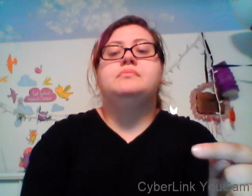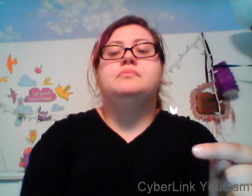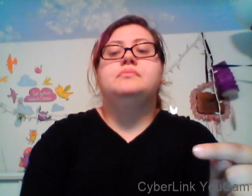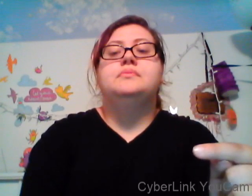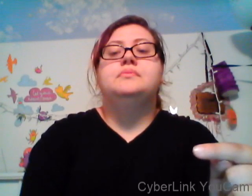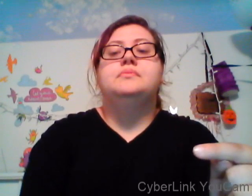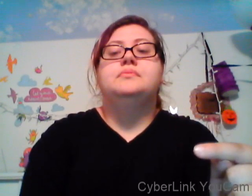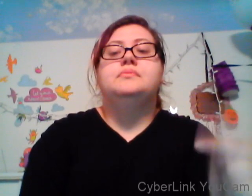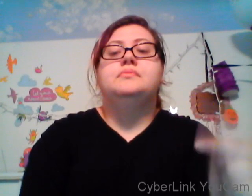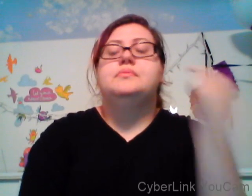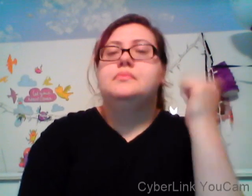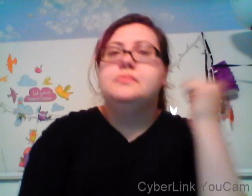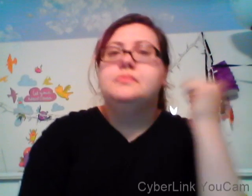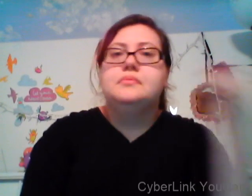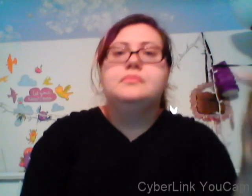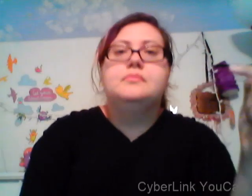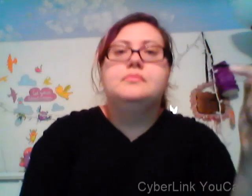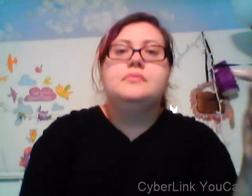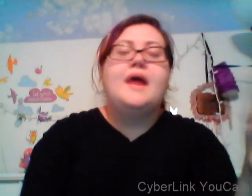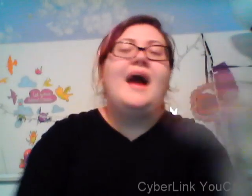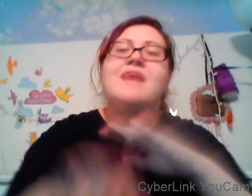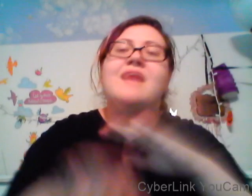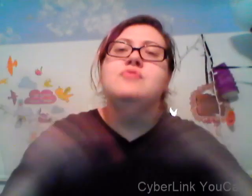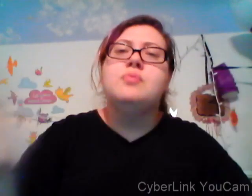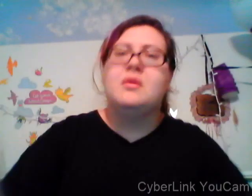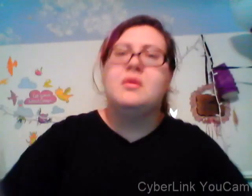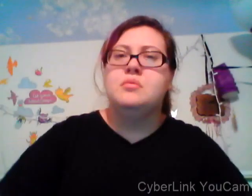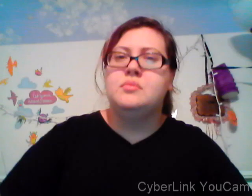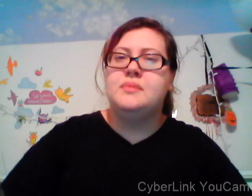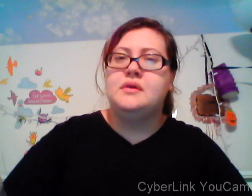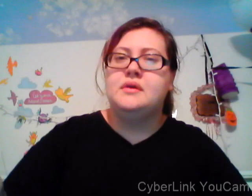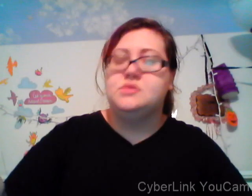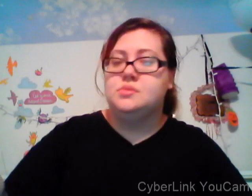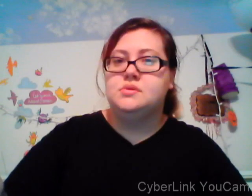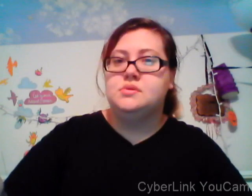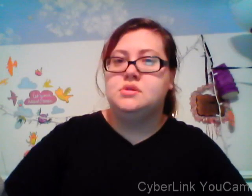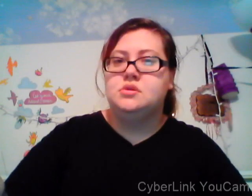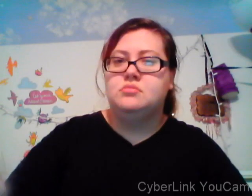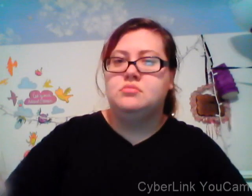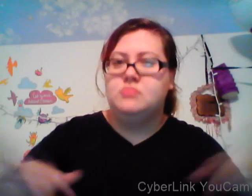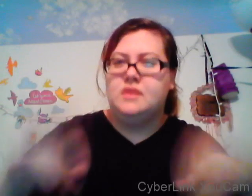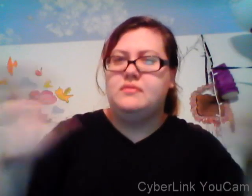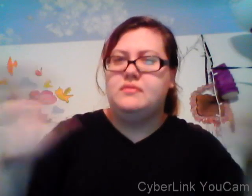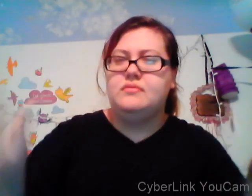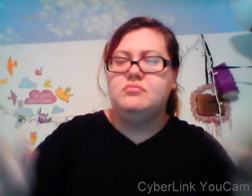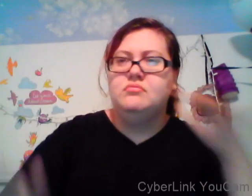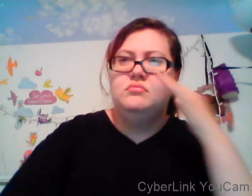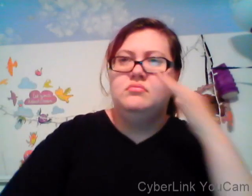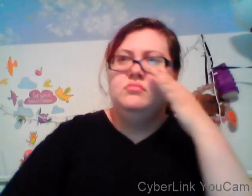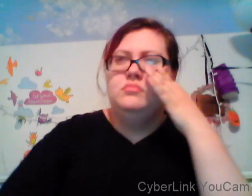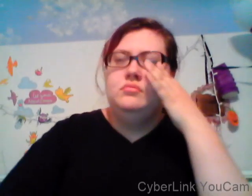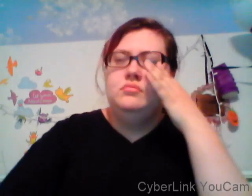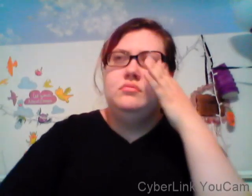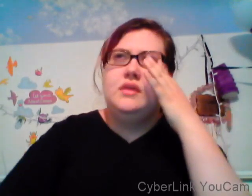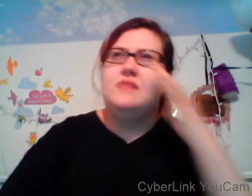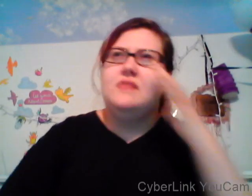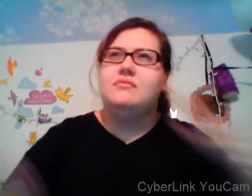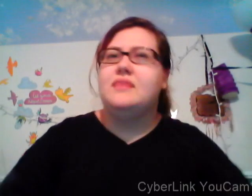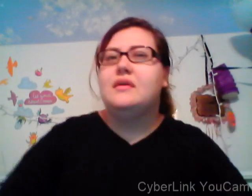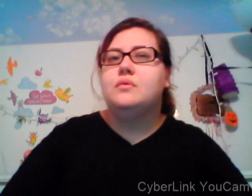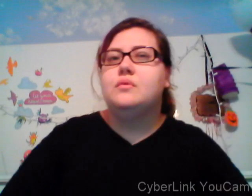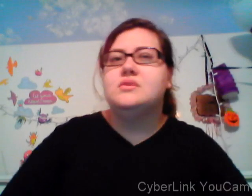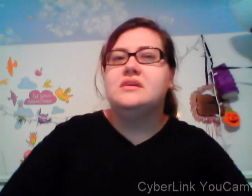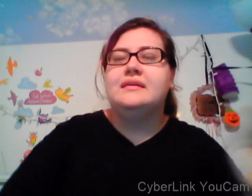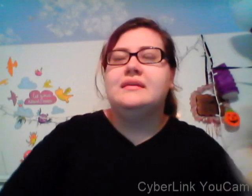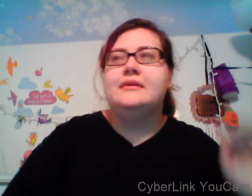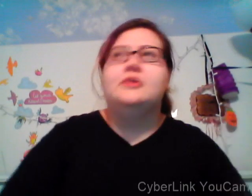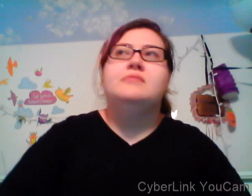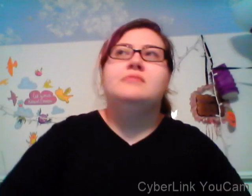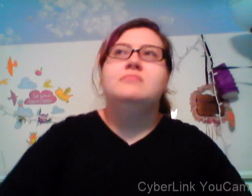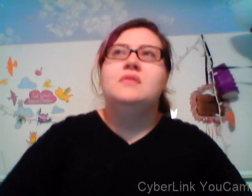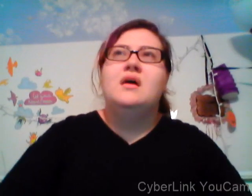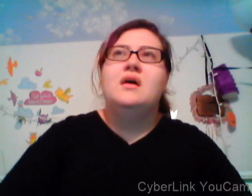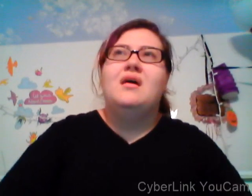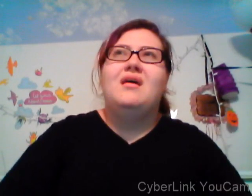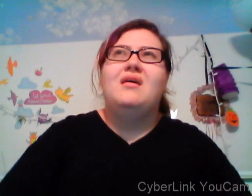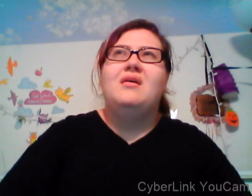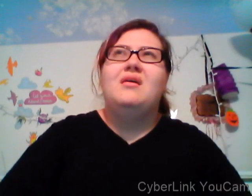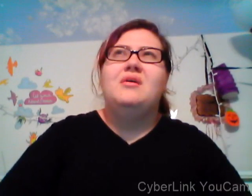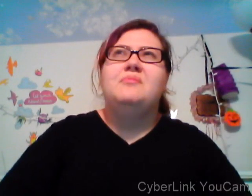if if I fail one class I'm gonna purposely fail another class so that I don't have to go to high school